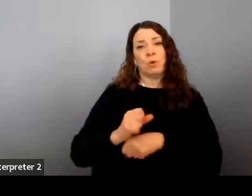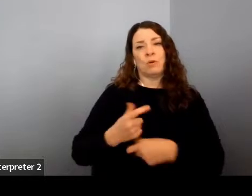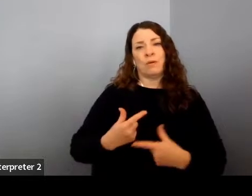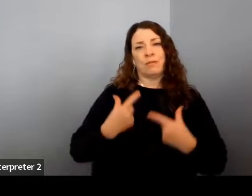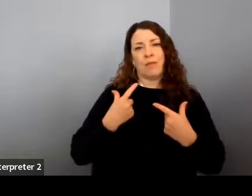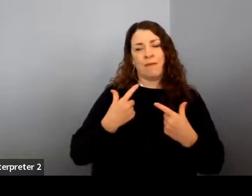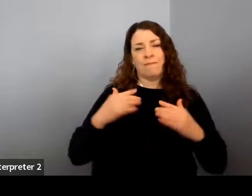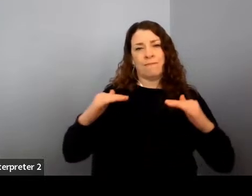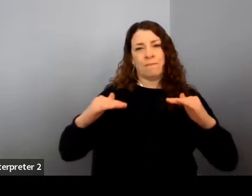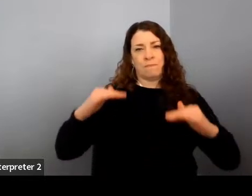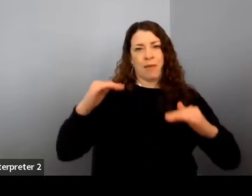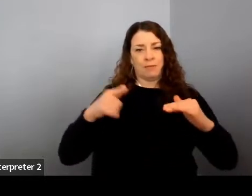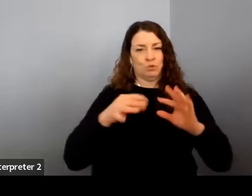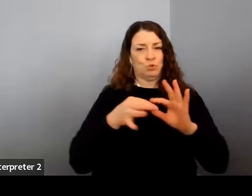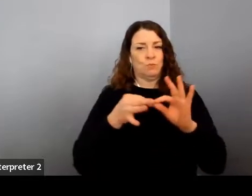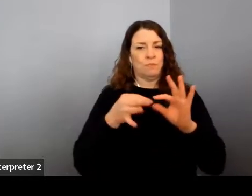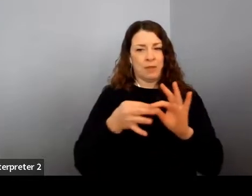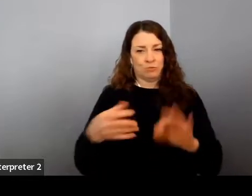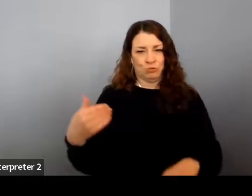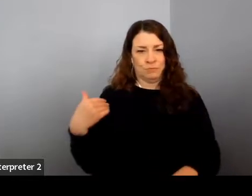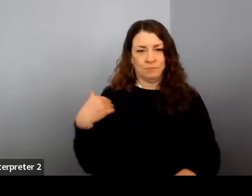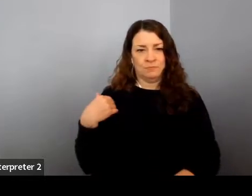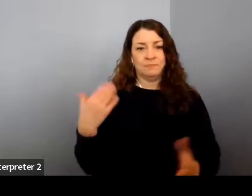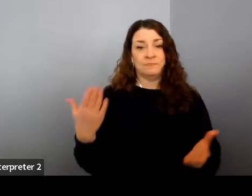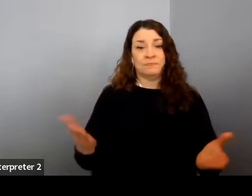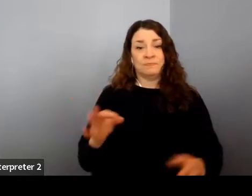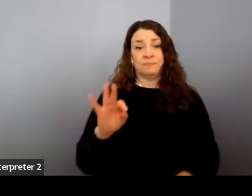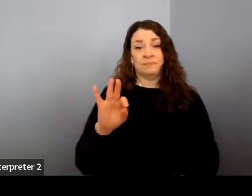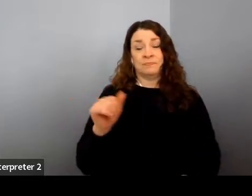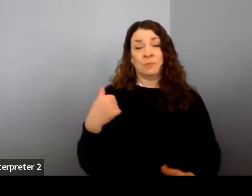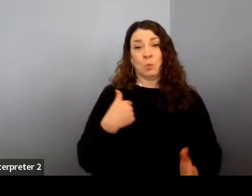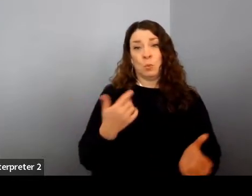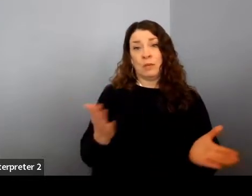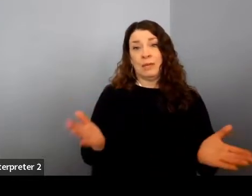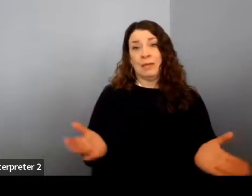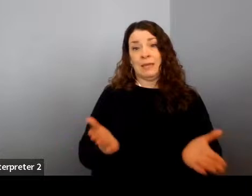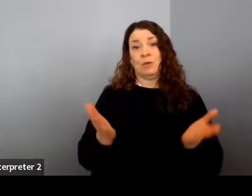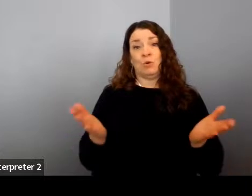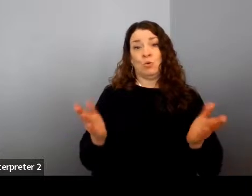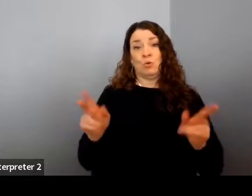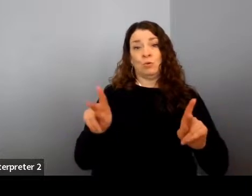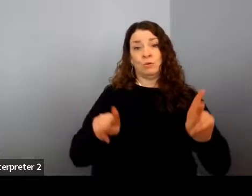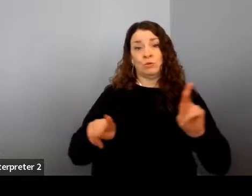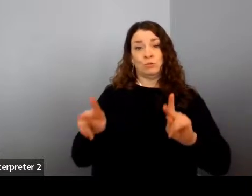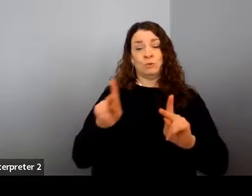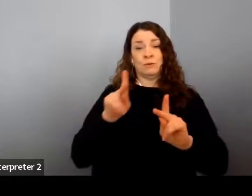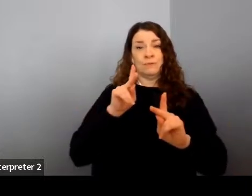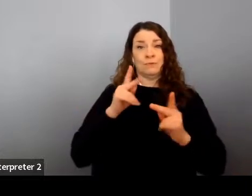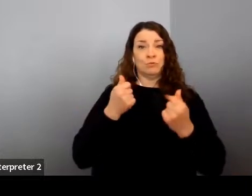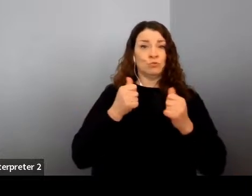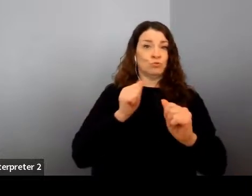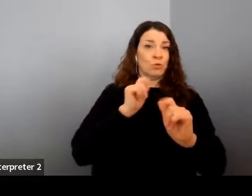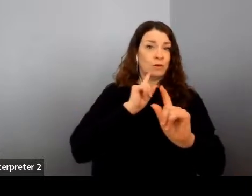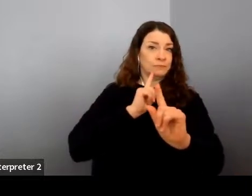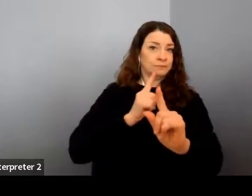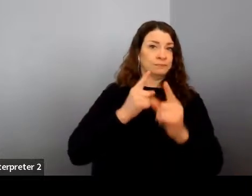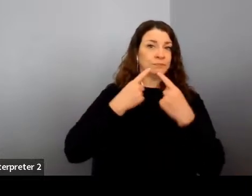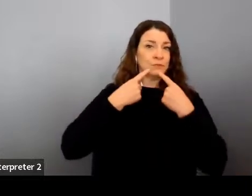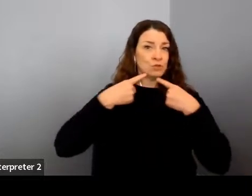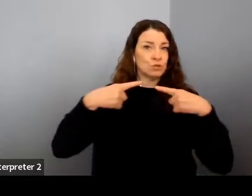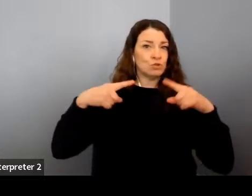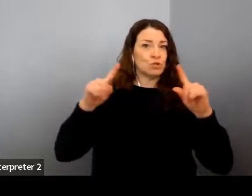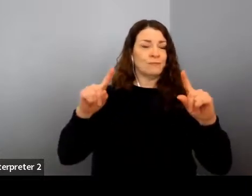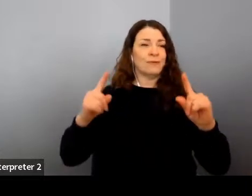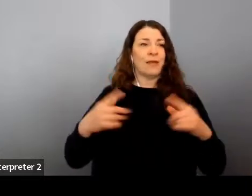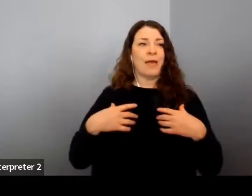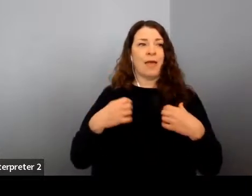little bit earlier. So here at the FAA, we encourage our employees to strive for and ultimately achieve a healthy work-life